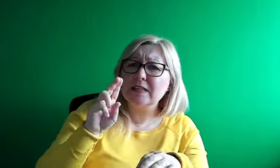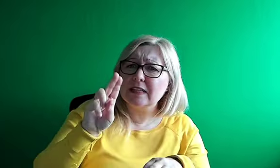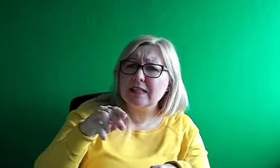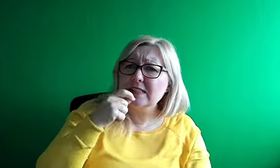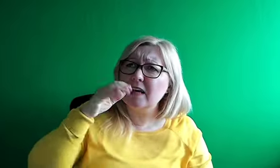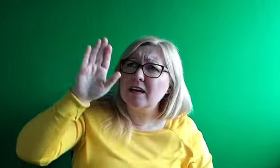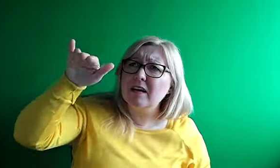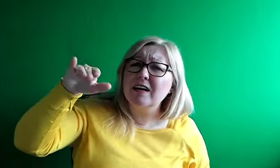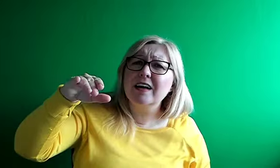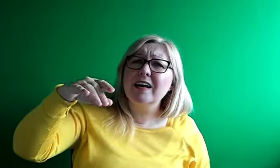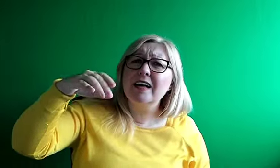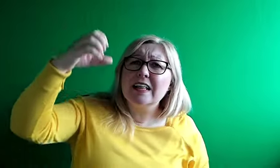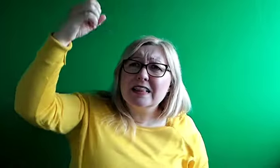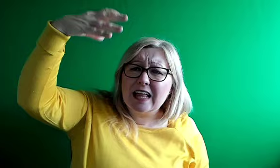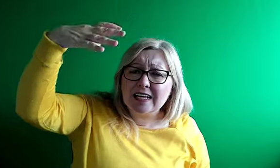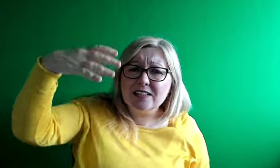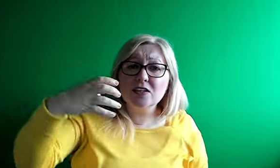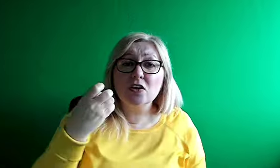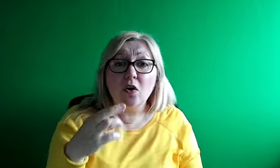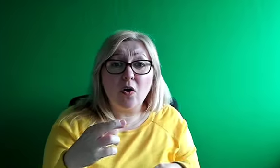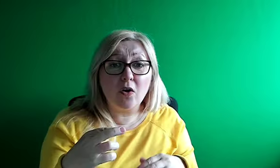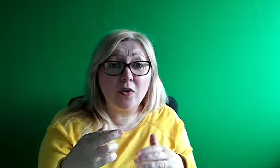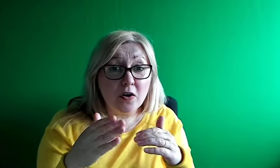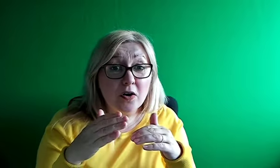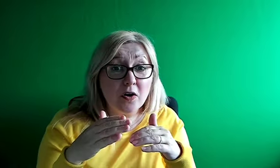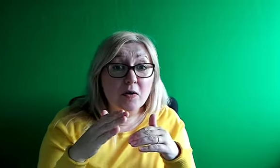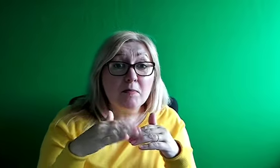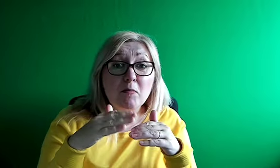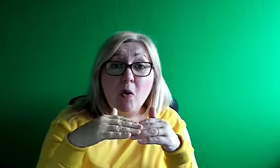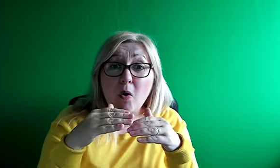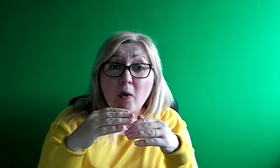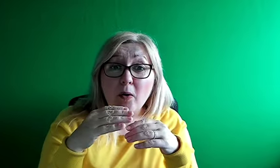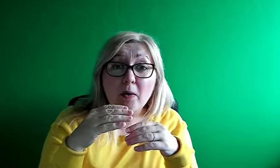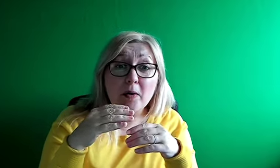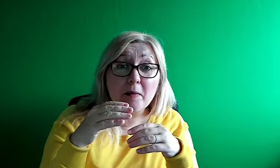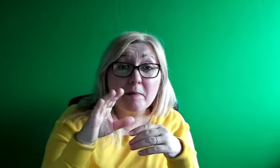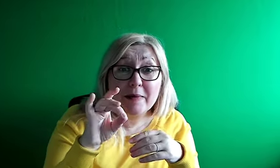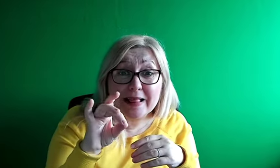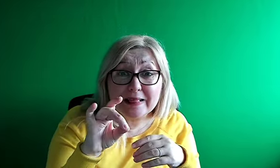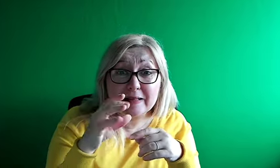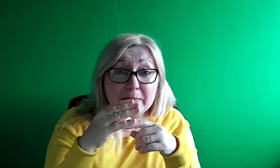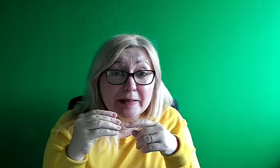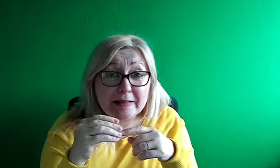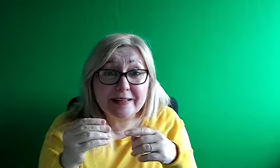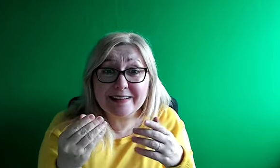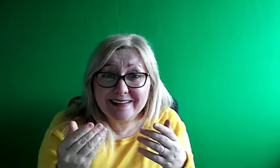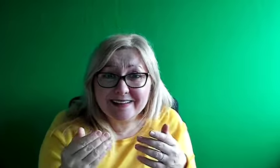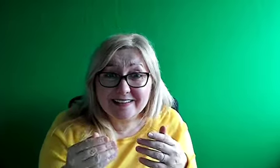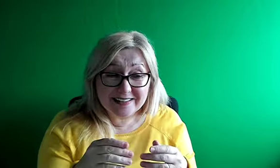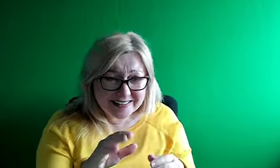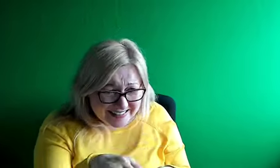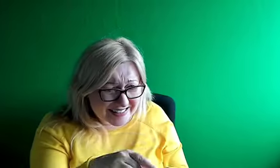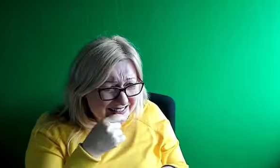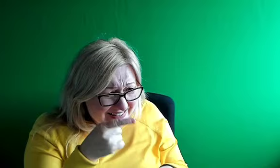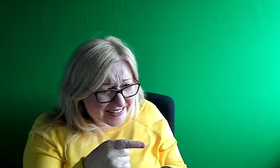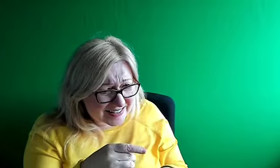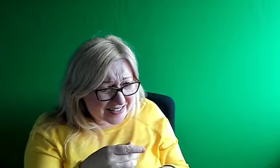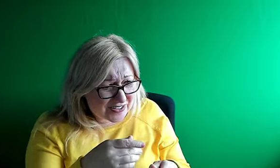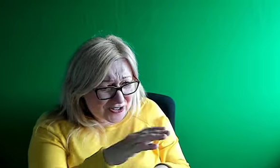but more milk, a popular one as well. And they're signing with their little hands. They're signing with their little hands.